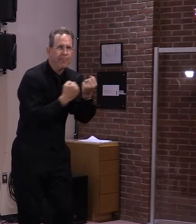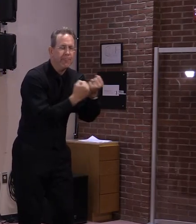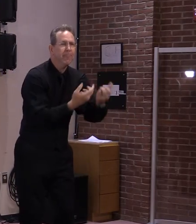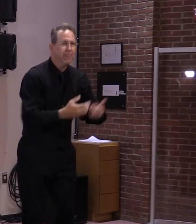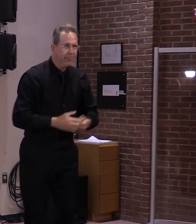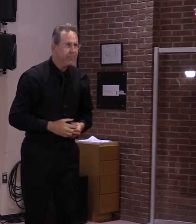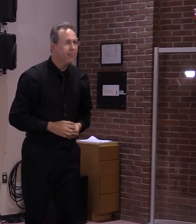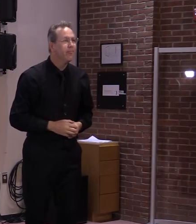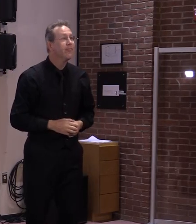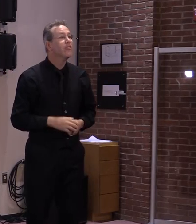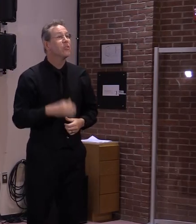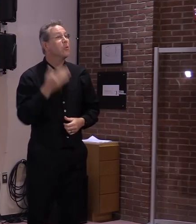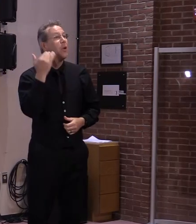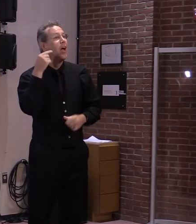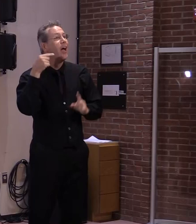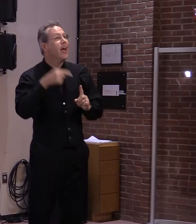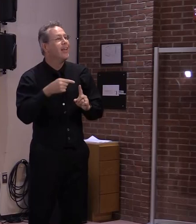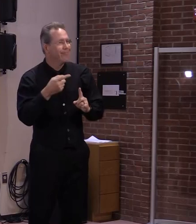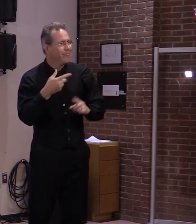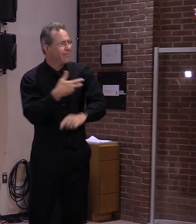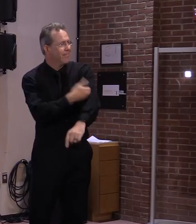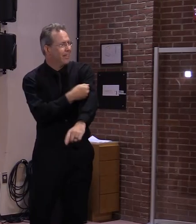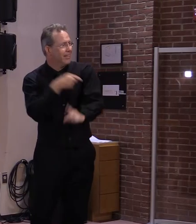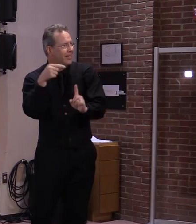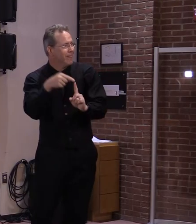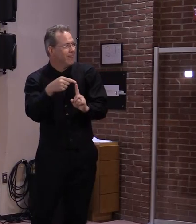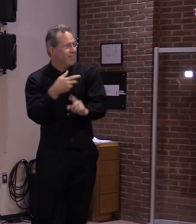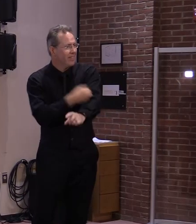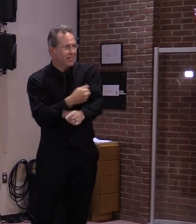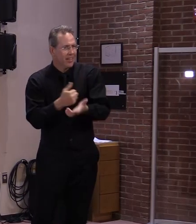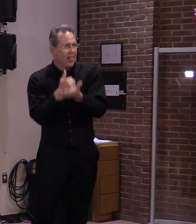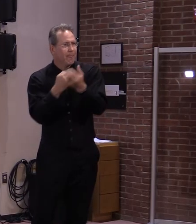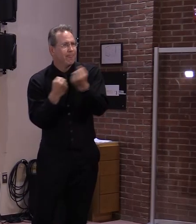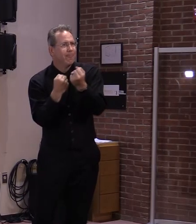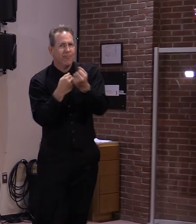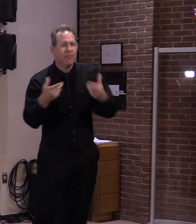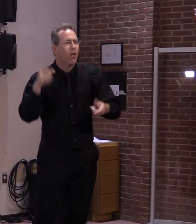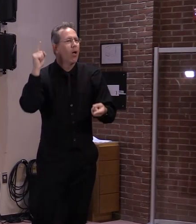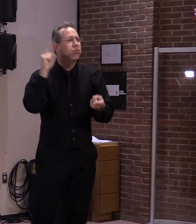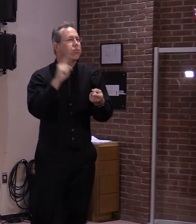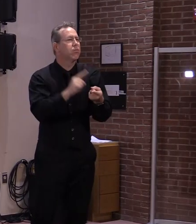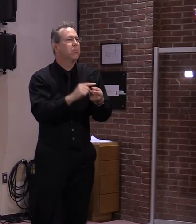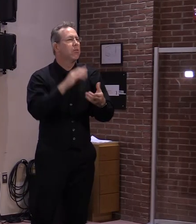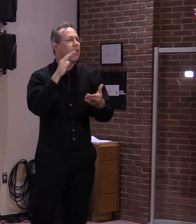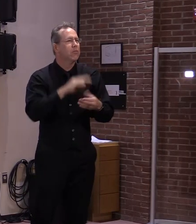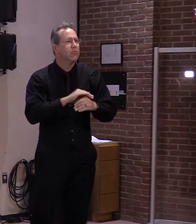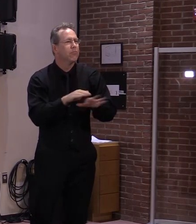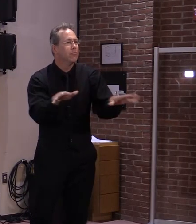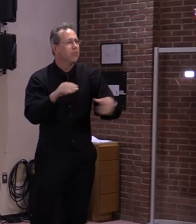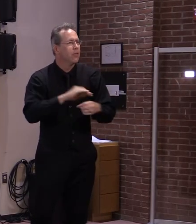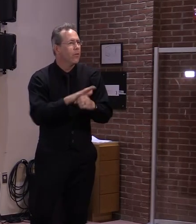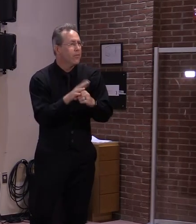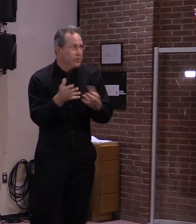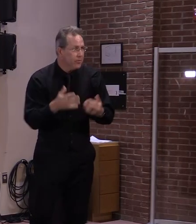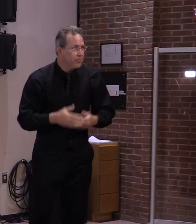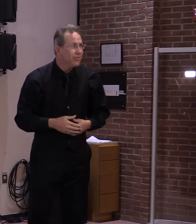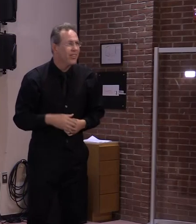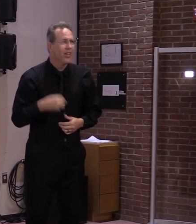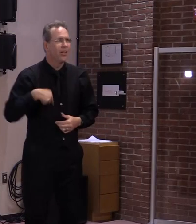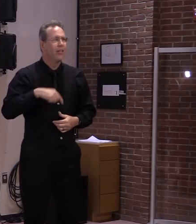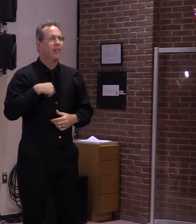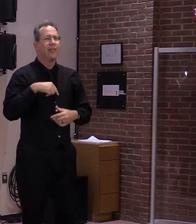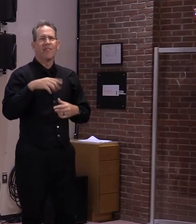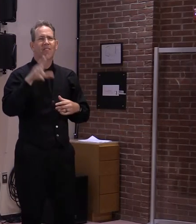vaccination progress. We see that for the second week in a row, Vermont remains at the top of all vaccination categories